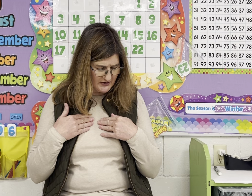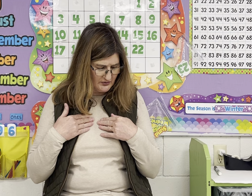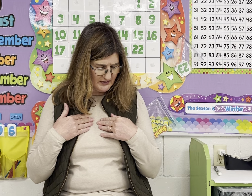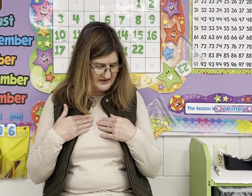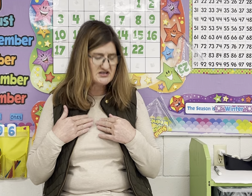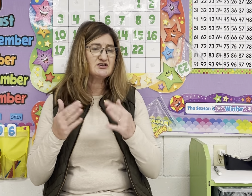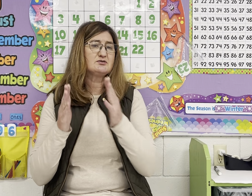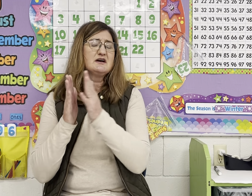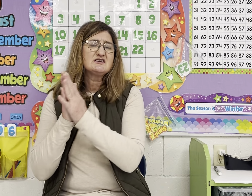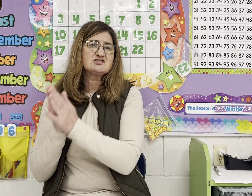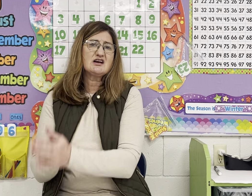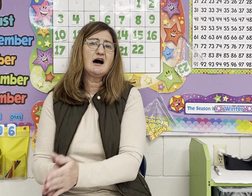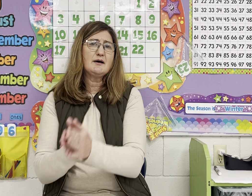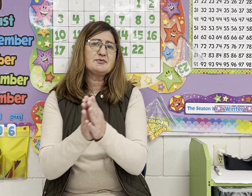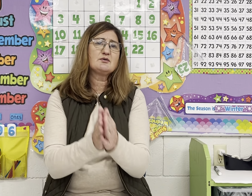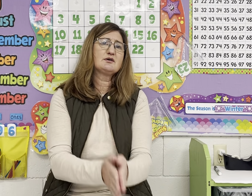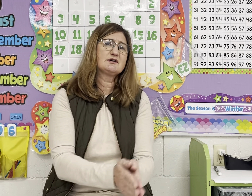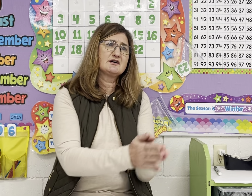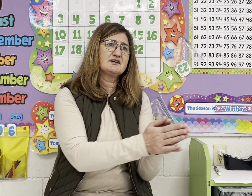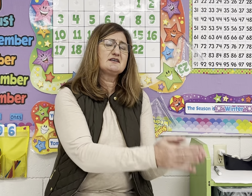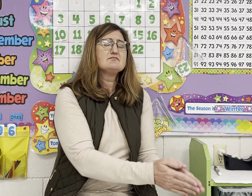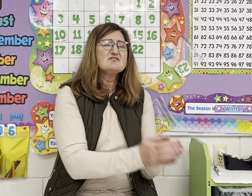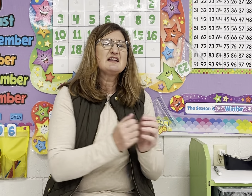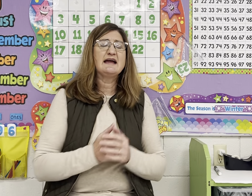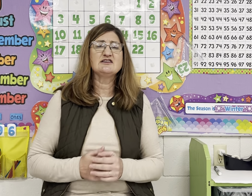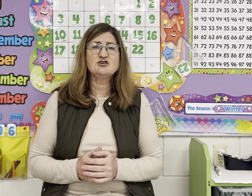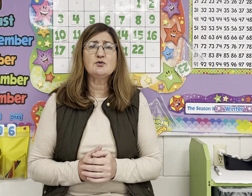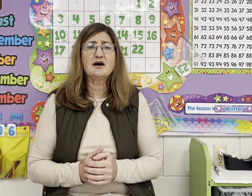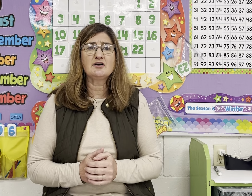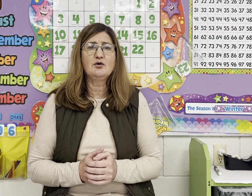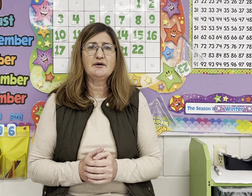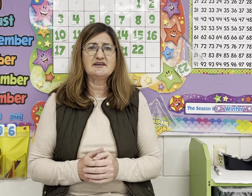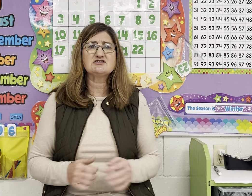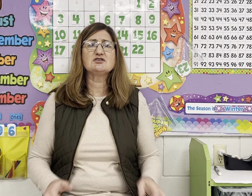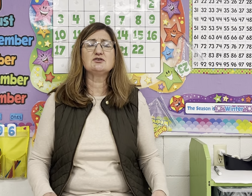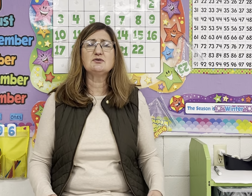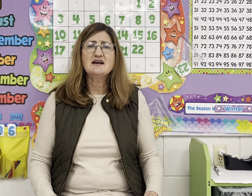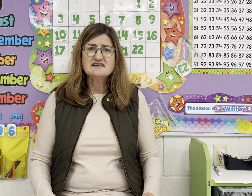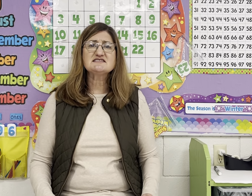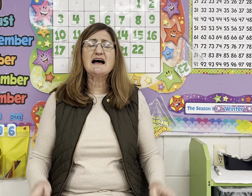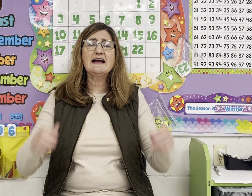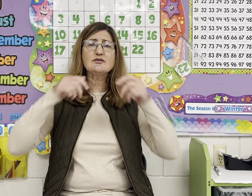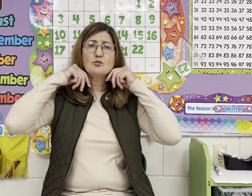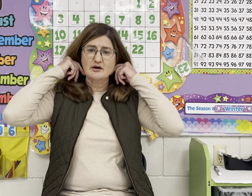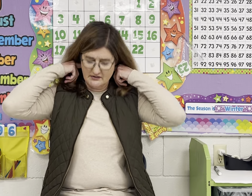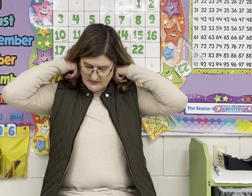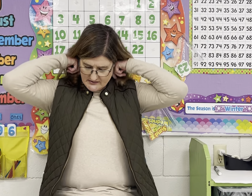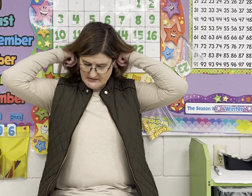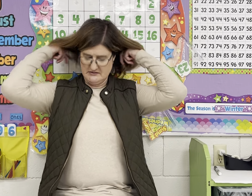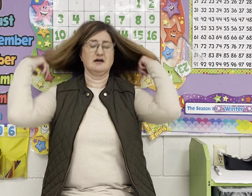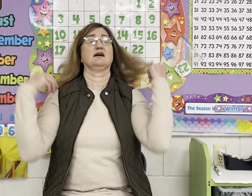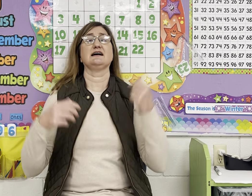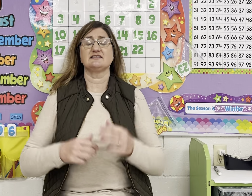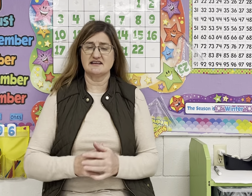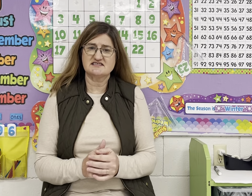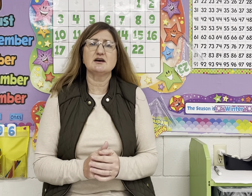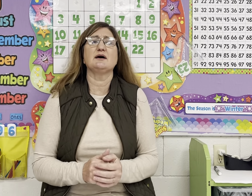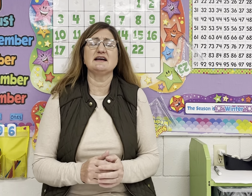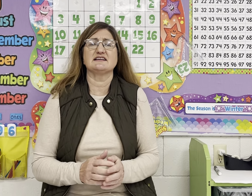going to chop the word and you are going to say the word. All right, let's go ahead and